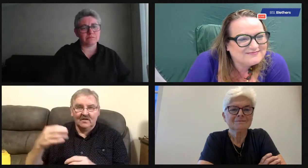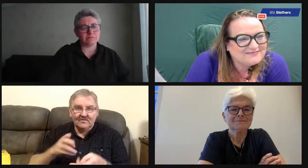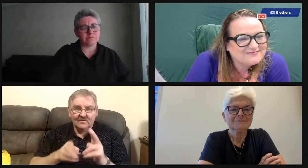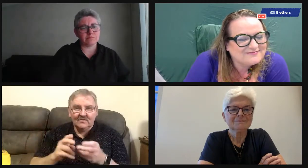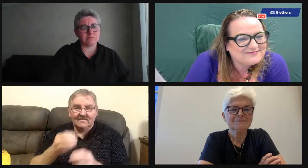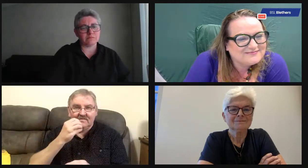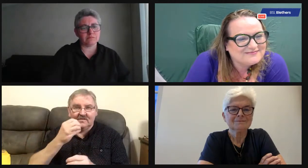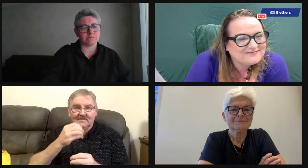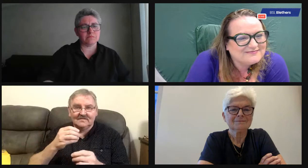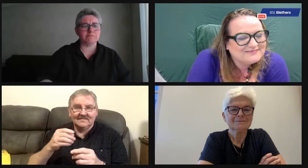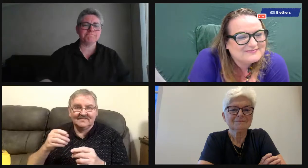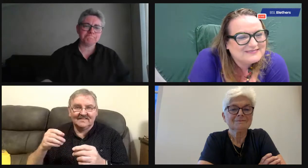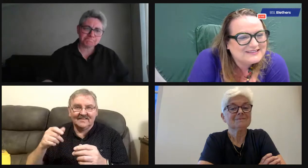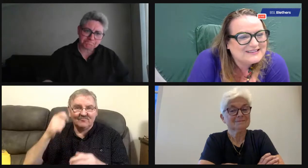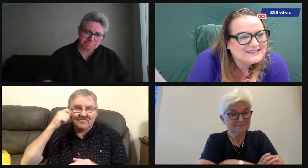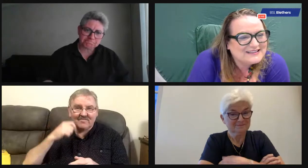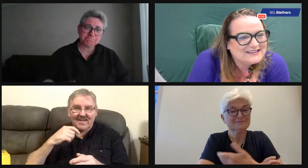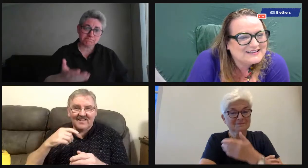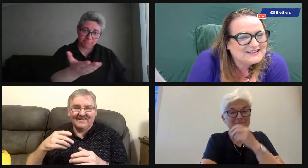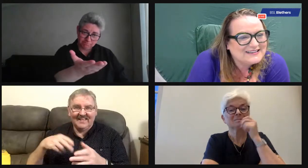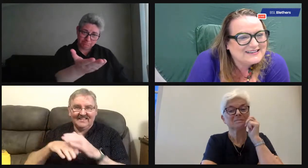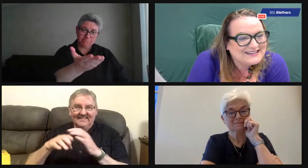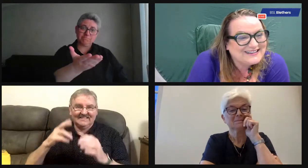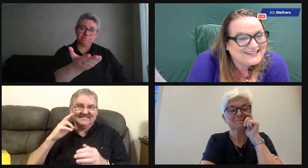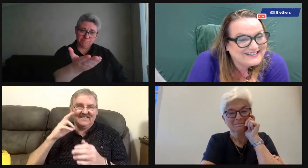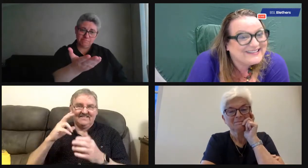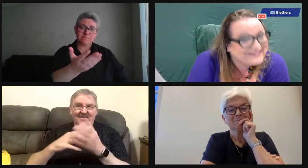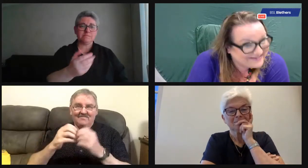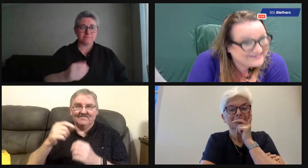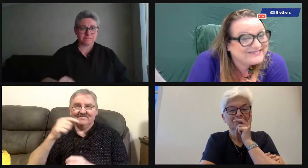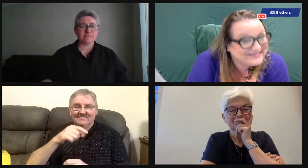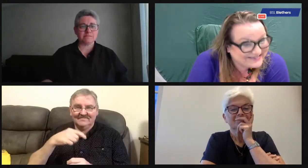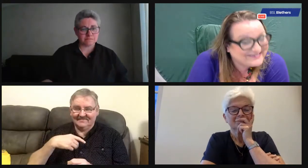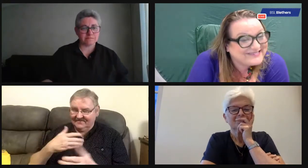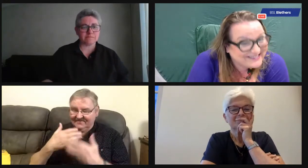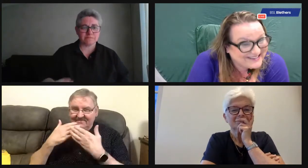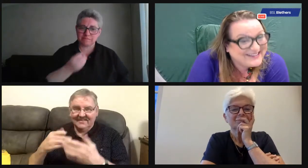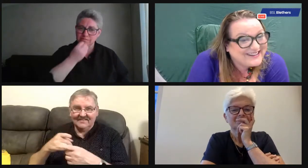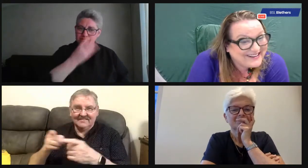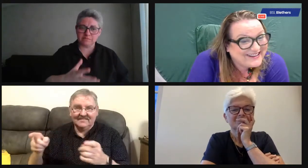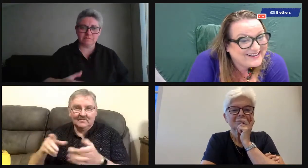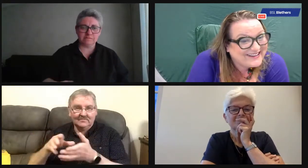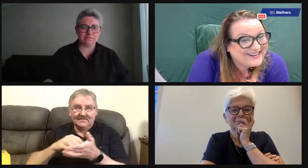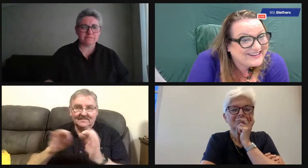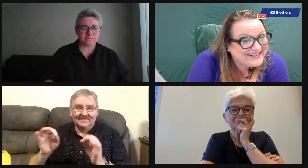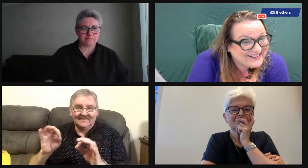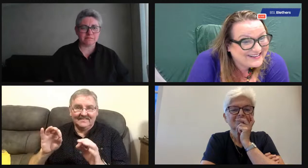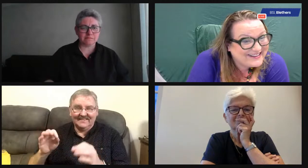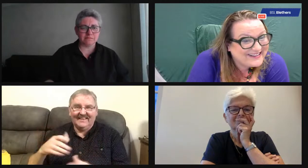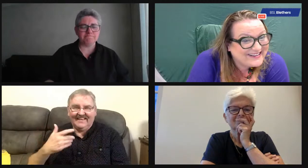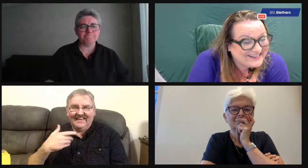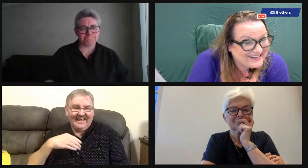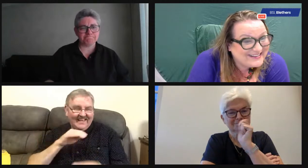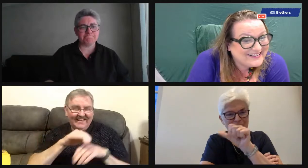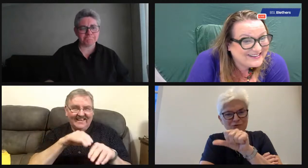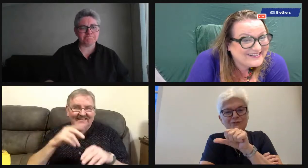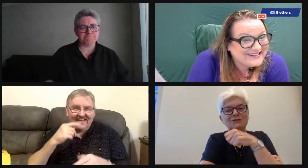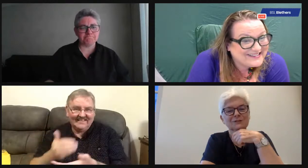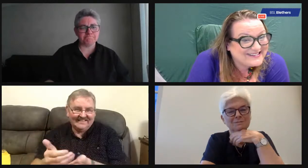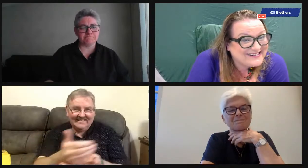something when she said Rabbi Burns. I can remember we had lots of volunteers, interpreters that come in and never get paid